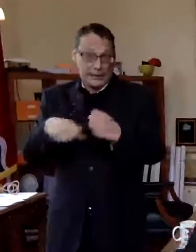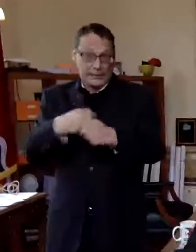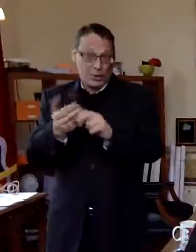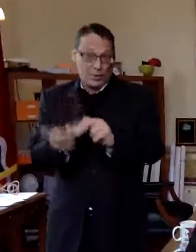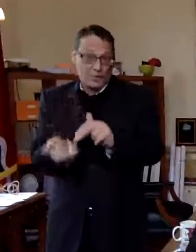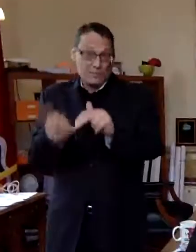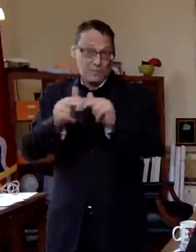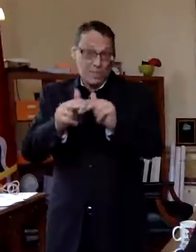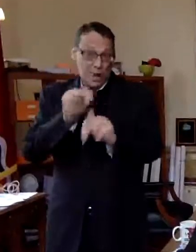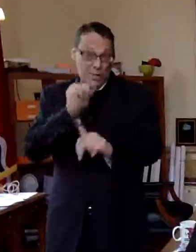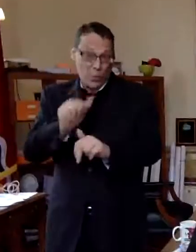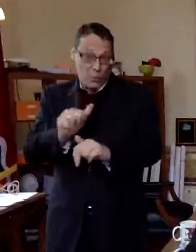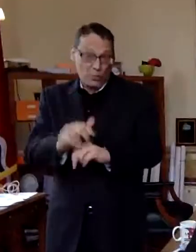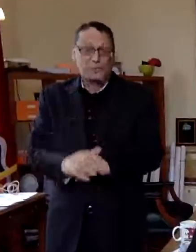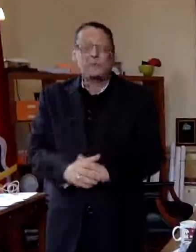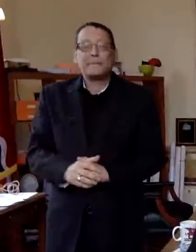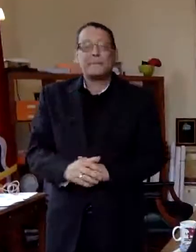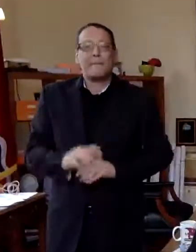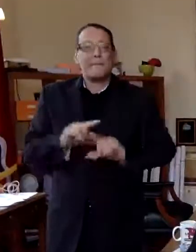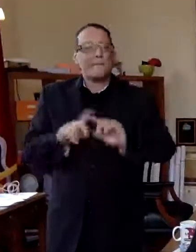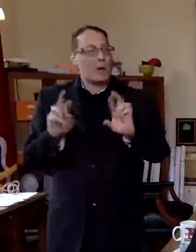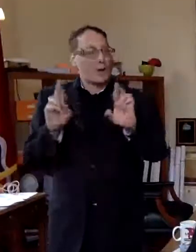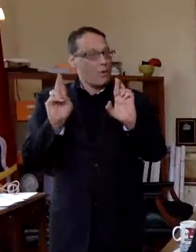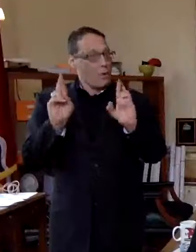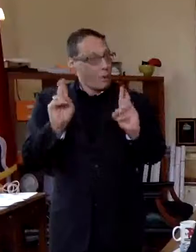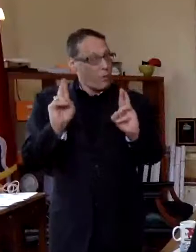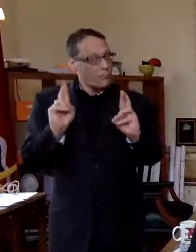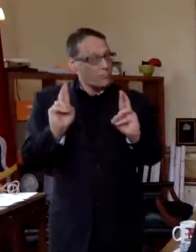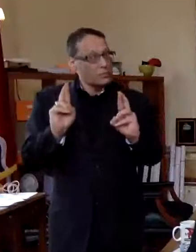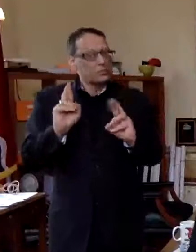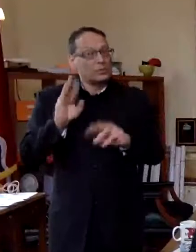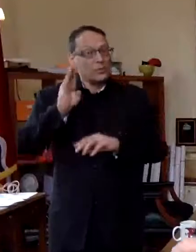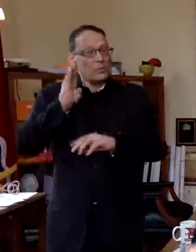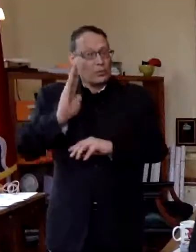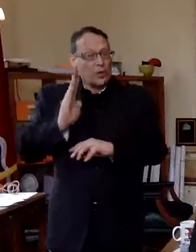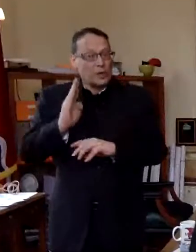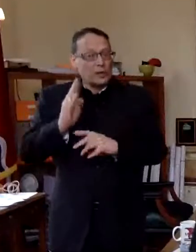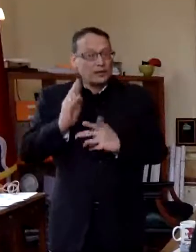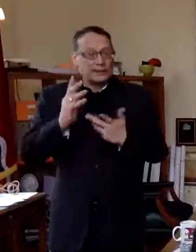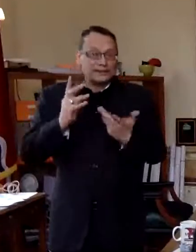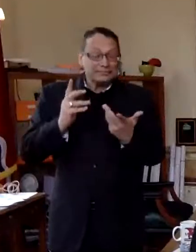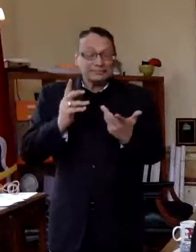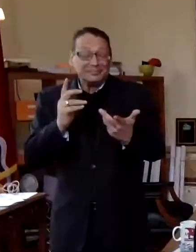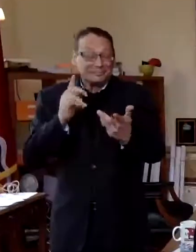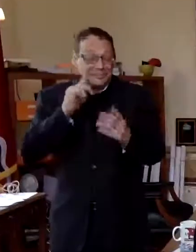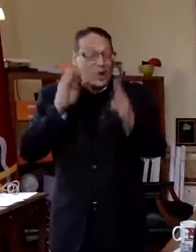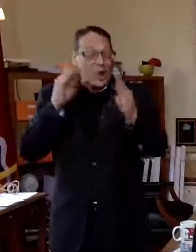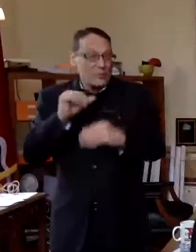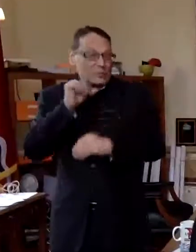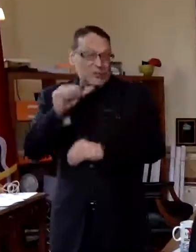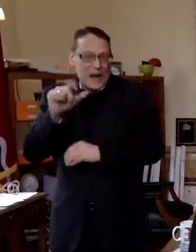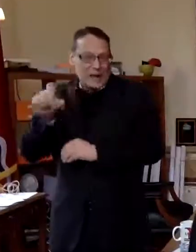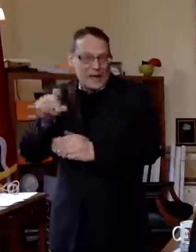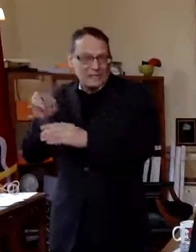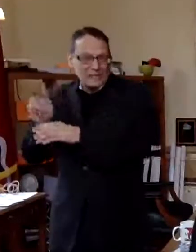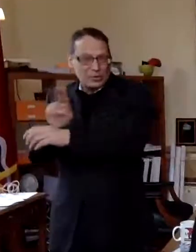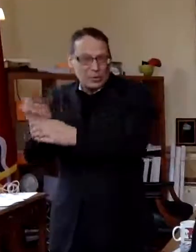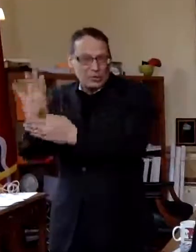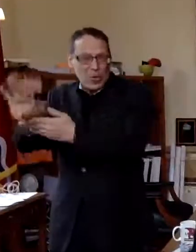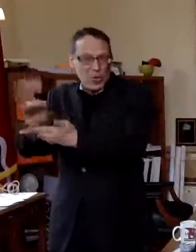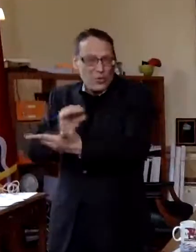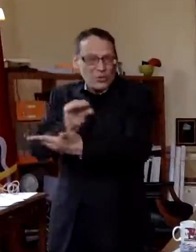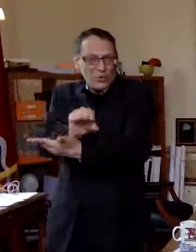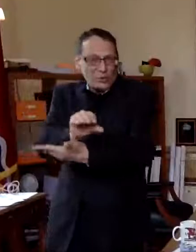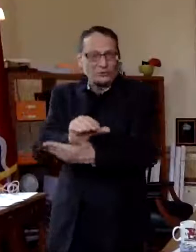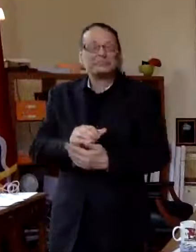uh but we are very hopeful that uh we don't have to dip into it too far because you know